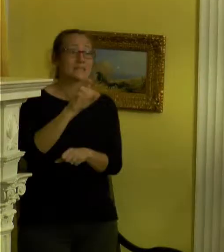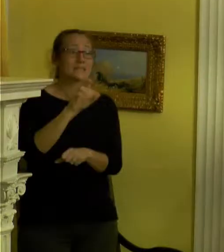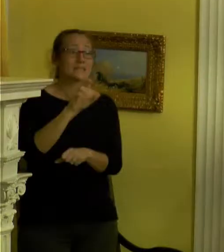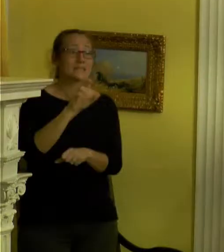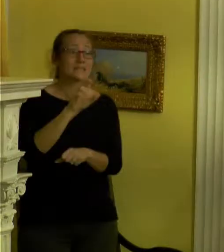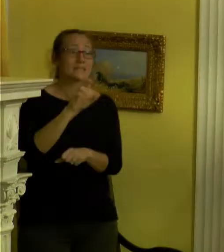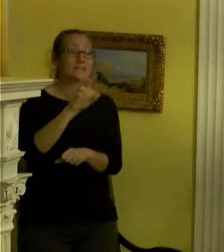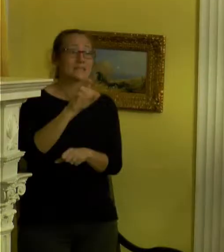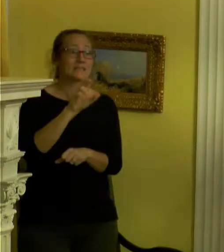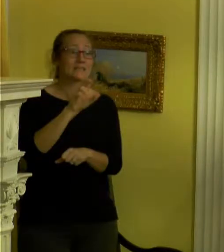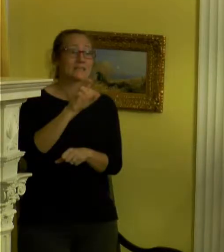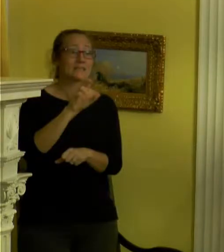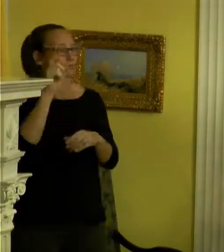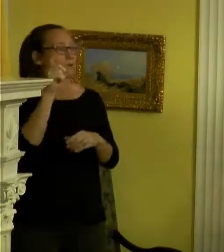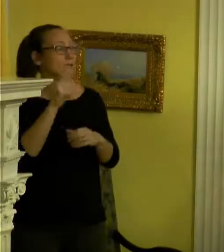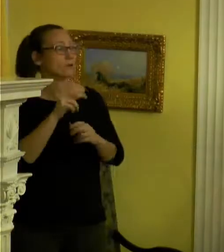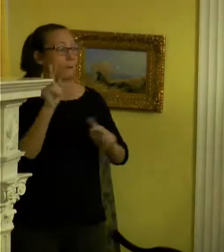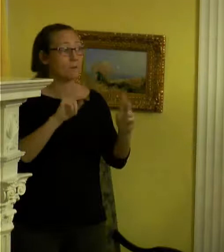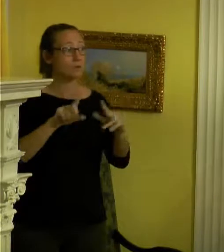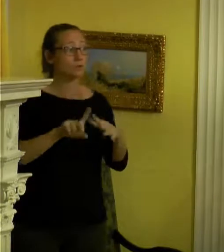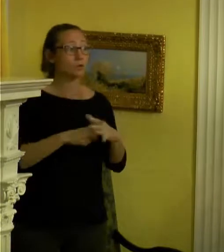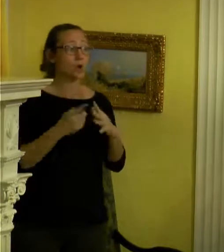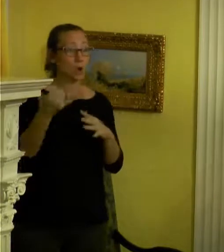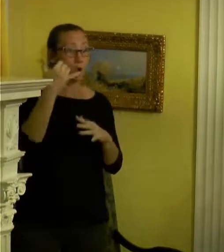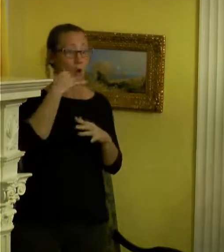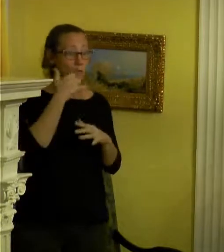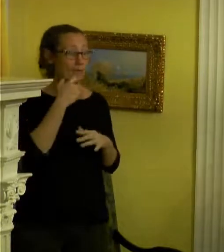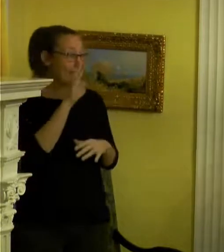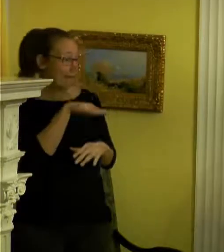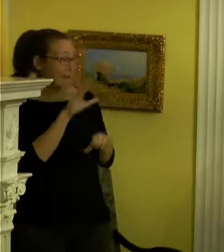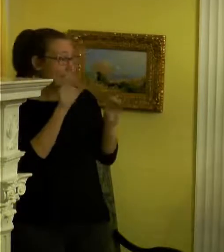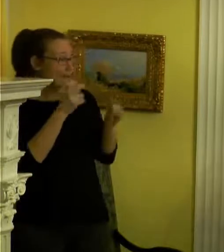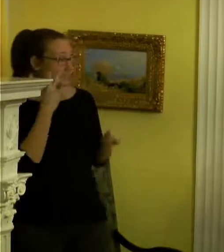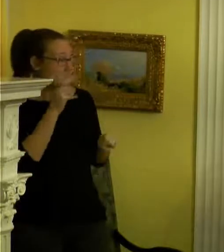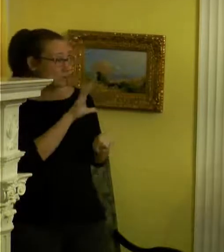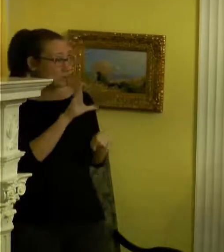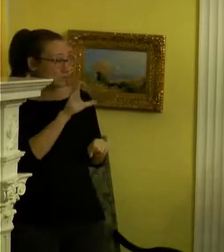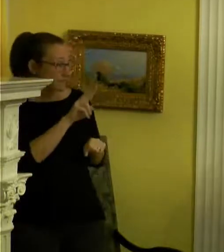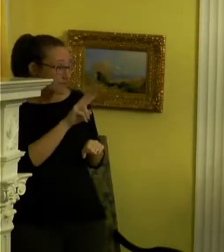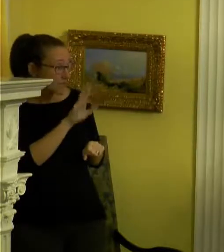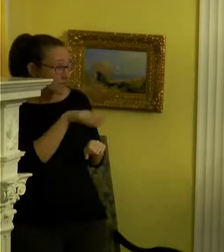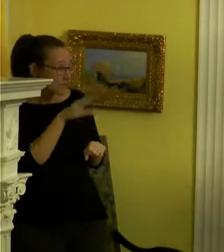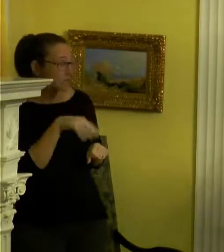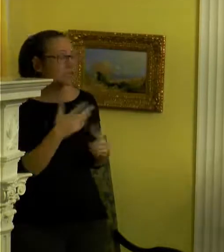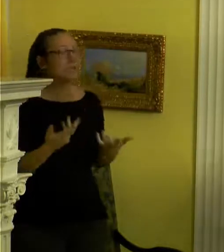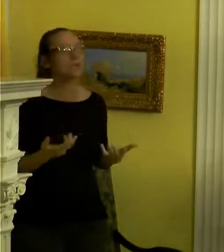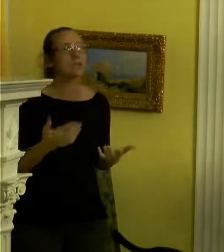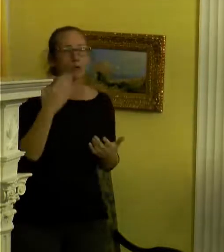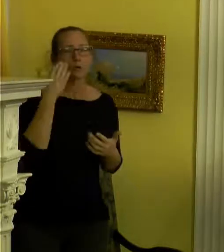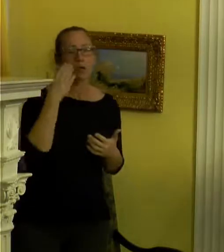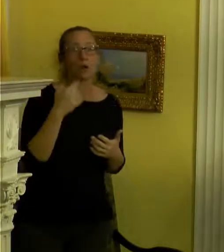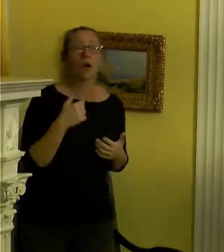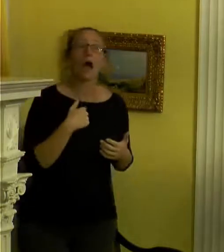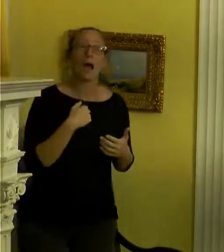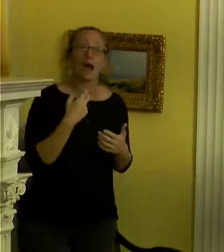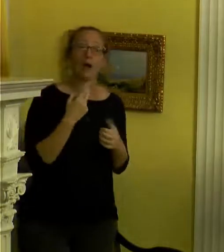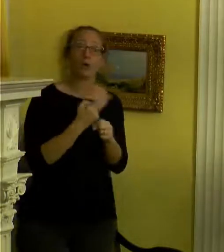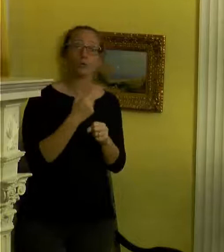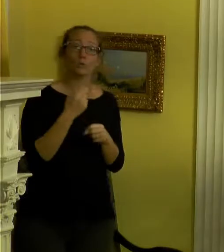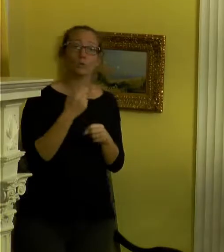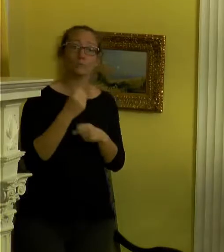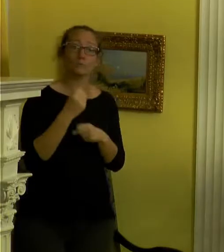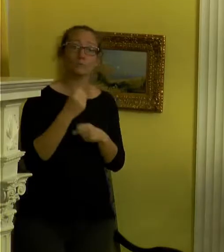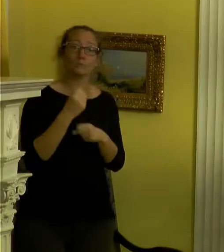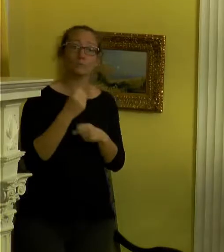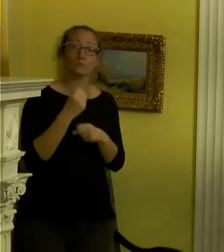grant in Jacksonville. And then people started calling me, like, hey, can I see your CV? And, you know, I spent years owning a